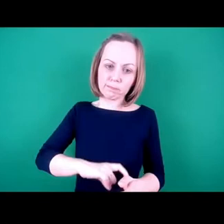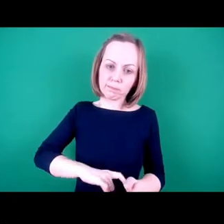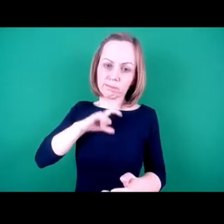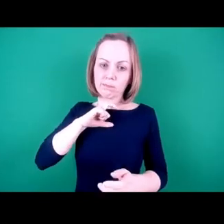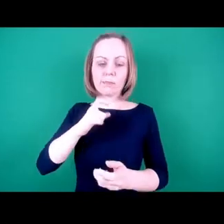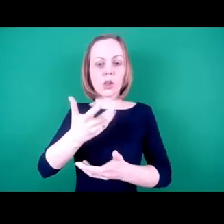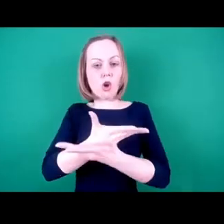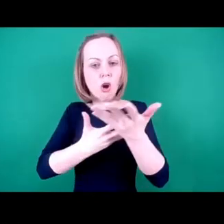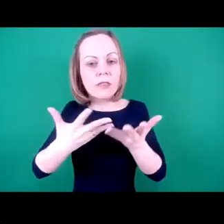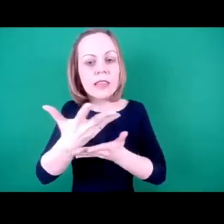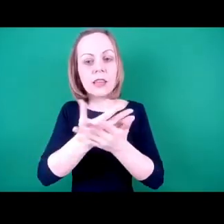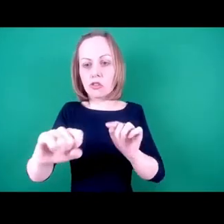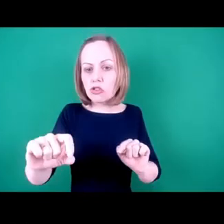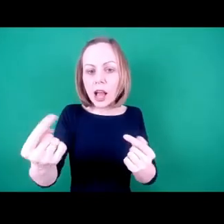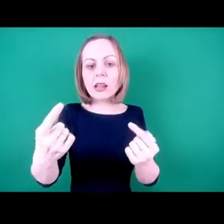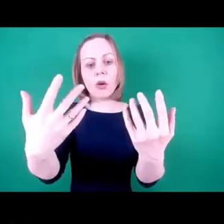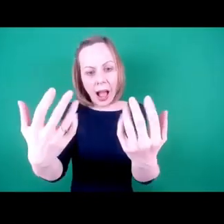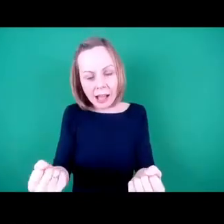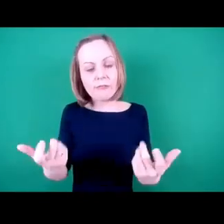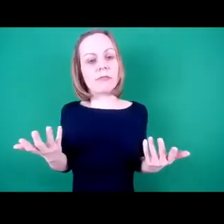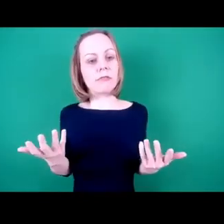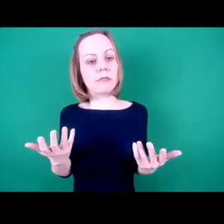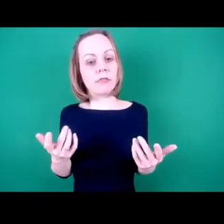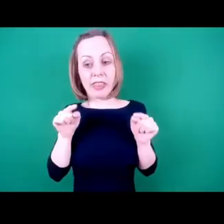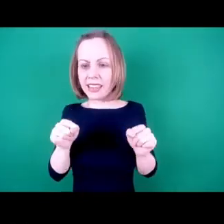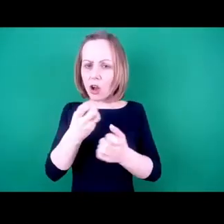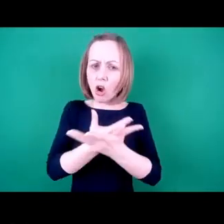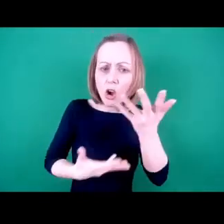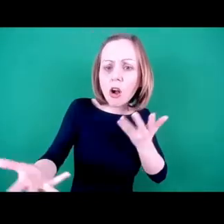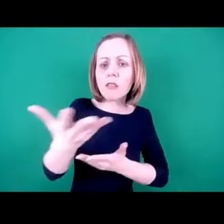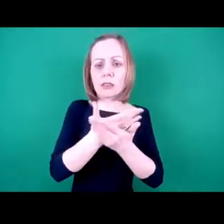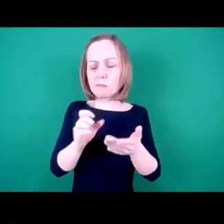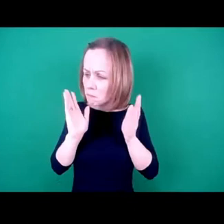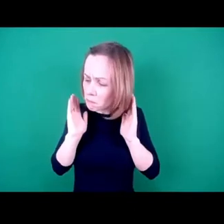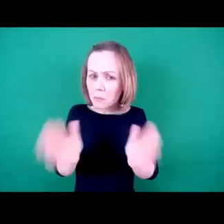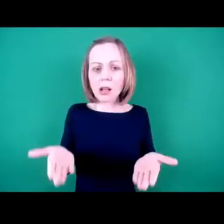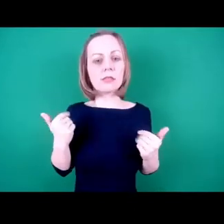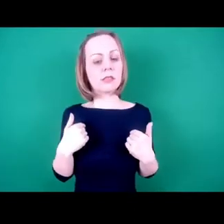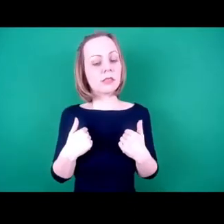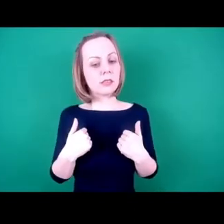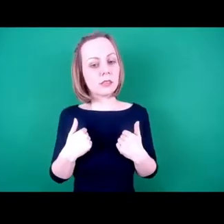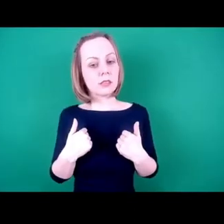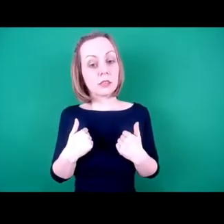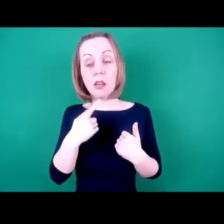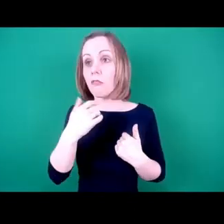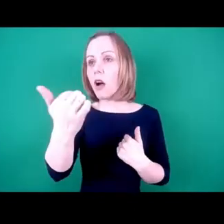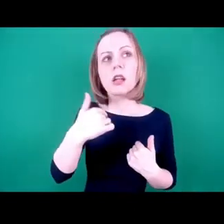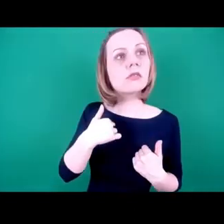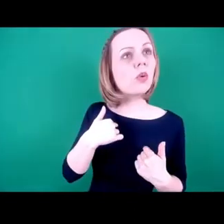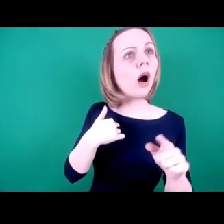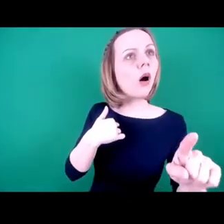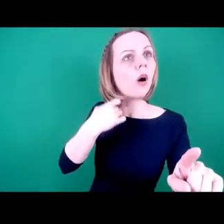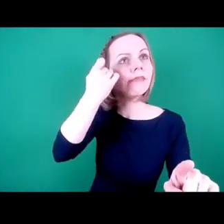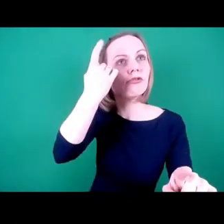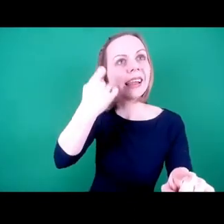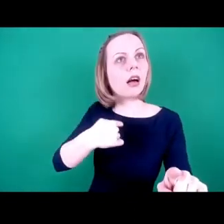as one of those. It's a conversation. We need to have lots of these and it's okay to say, oh, I didn't realize that or I